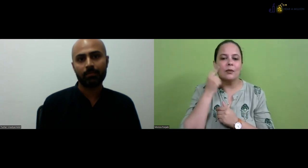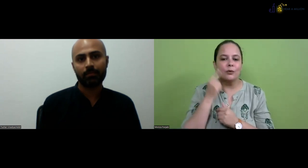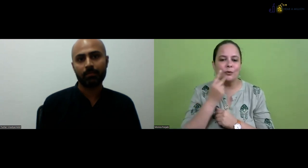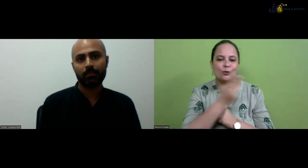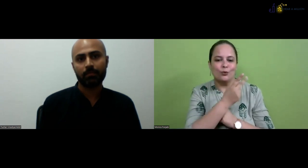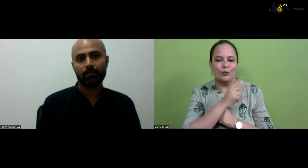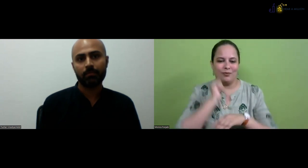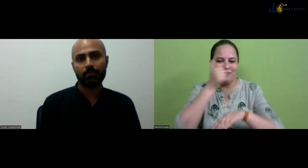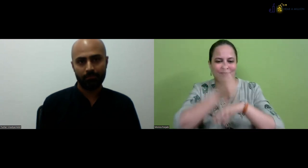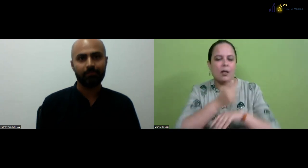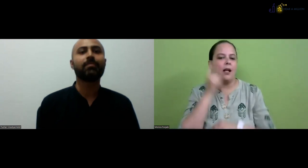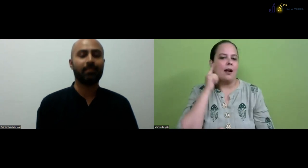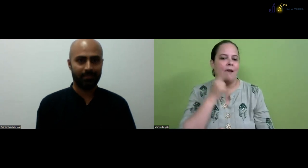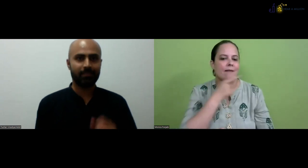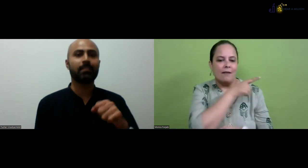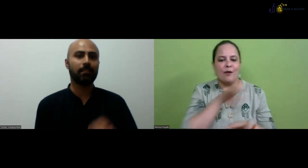for a long time.